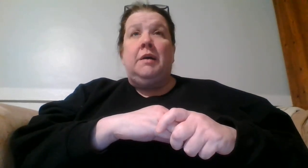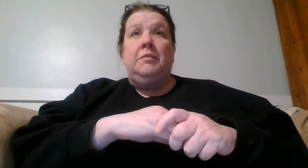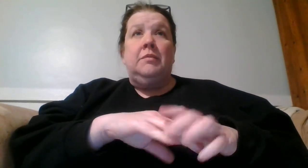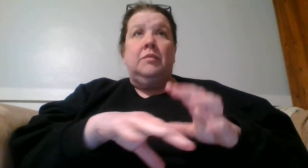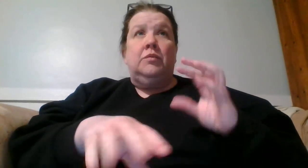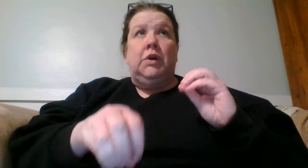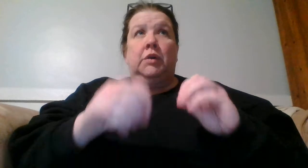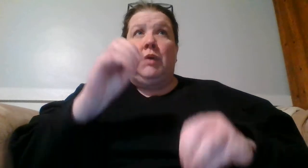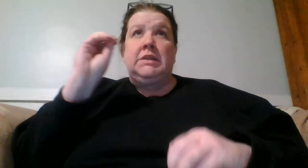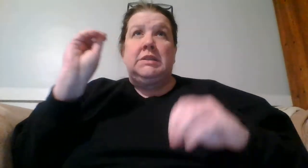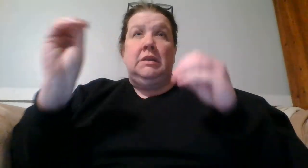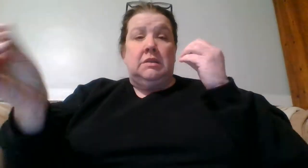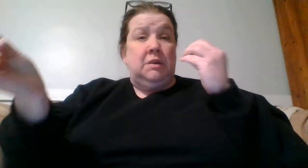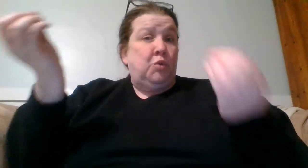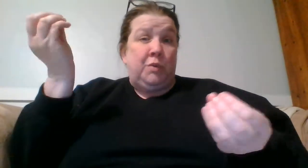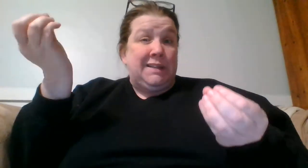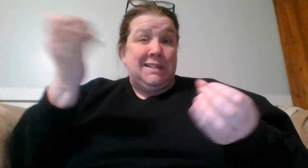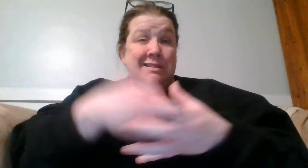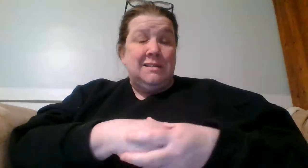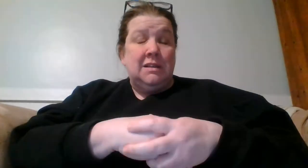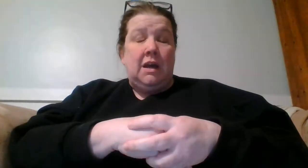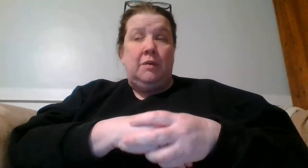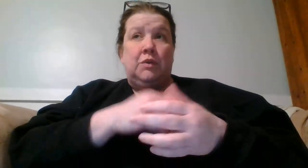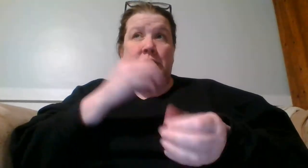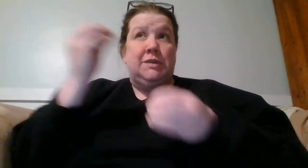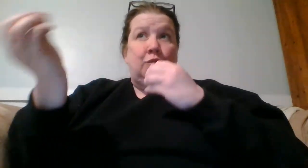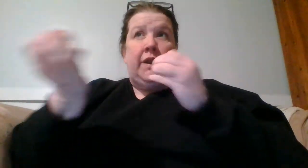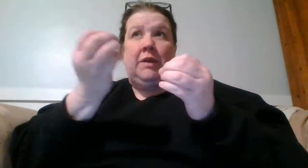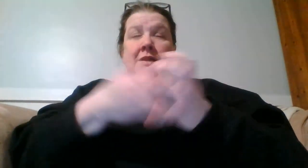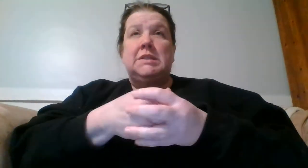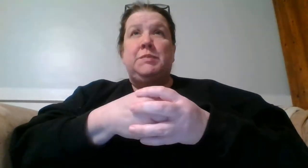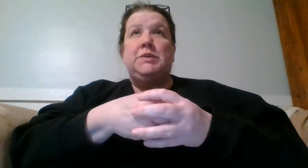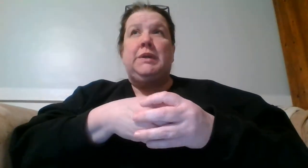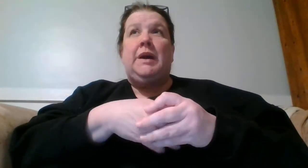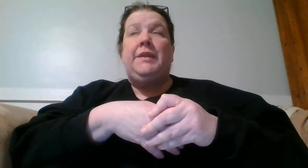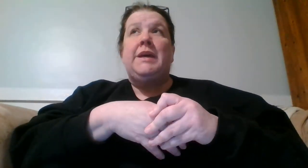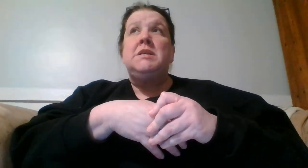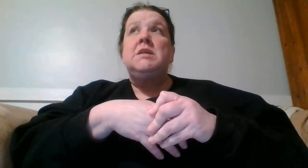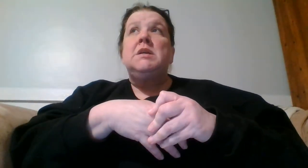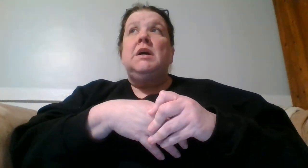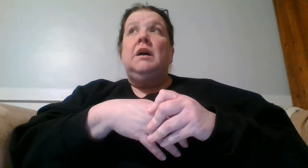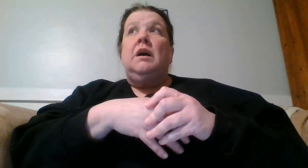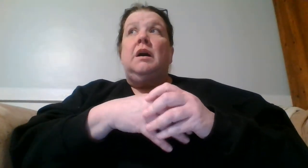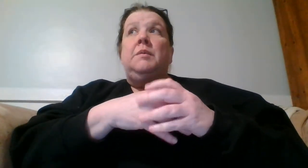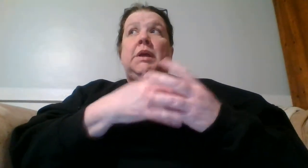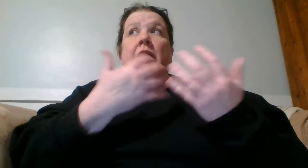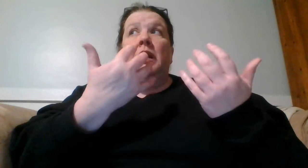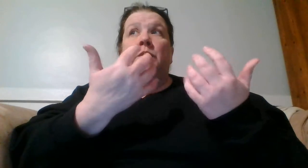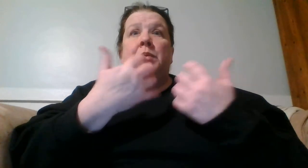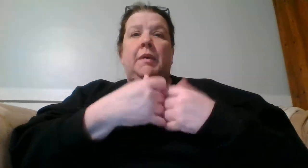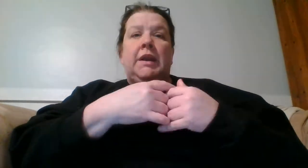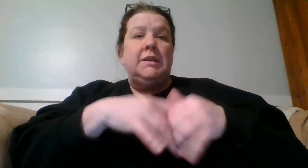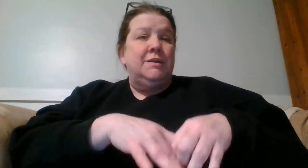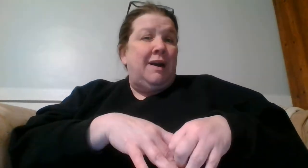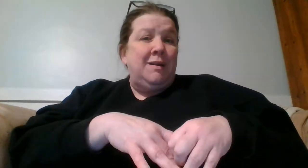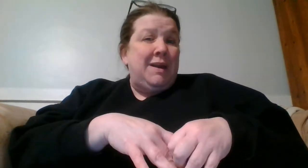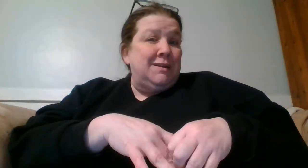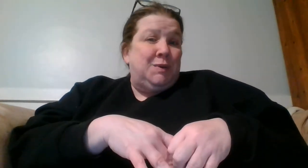and we'll run some more races. We'll do some running races between now and then. And we'll be ready to do Ironman in